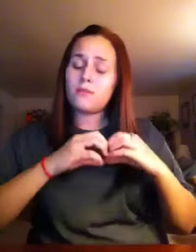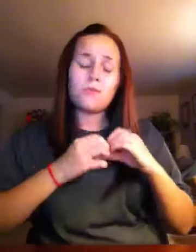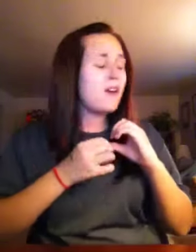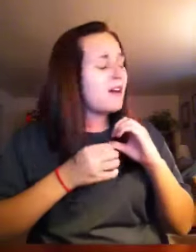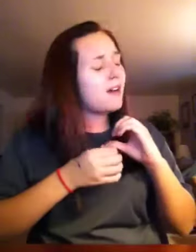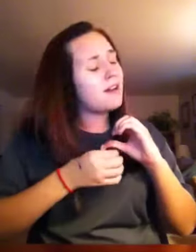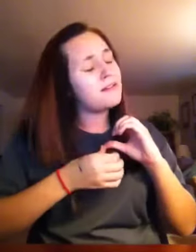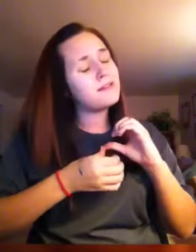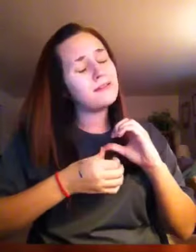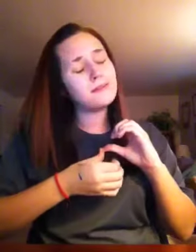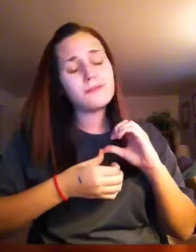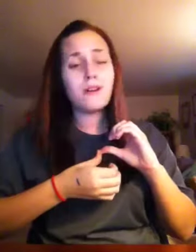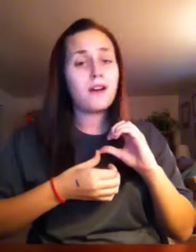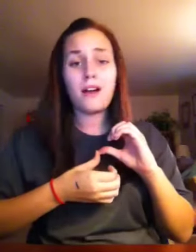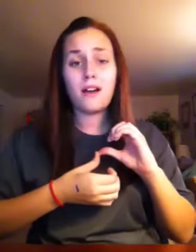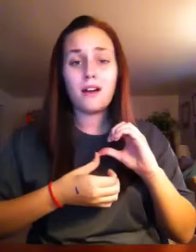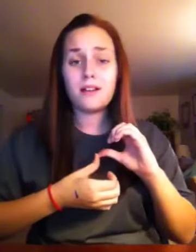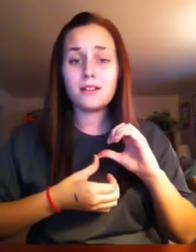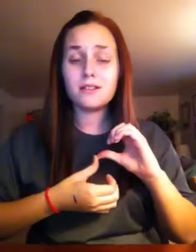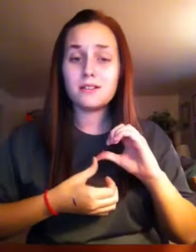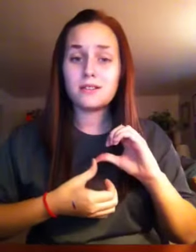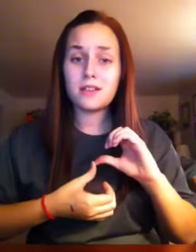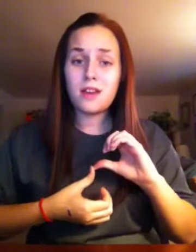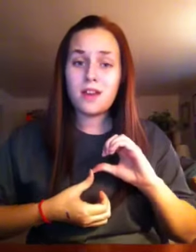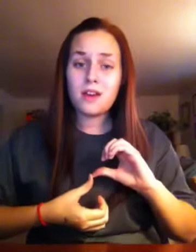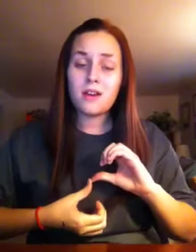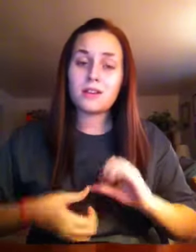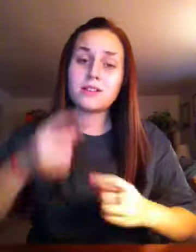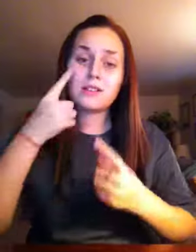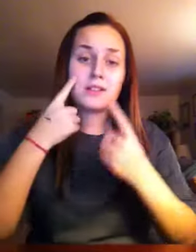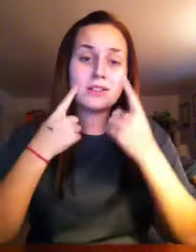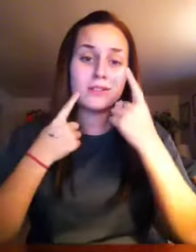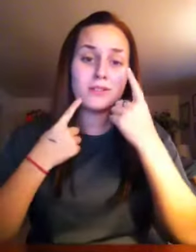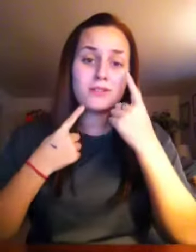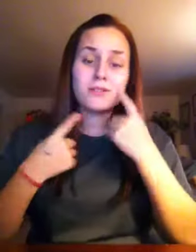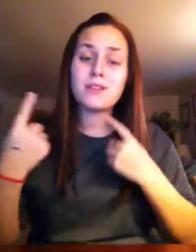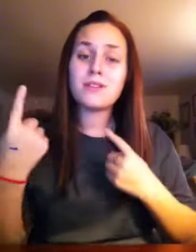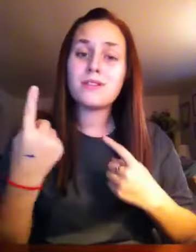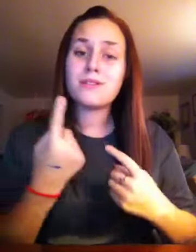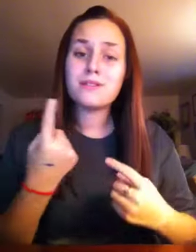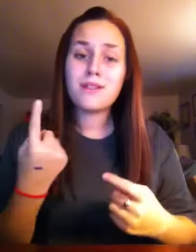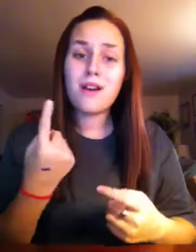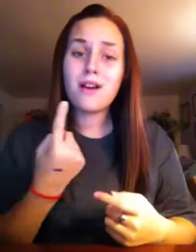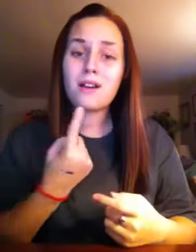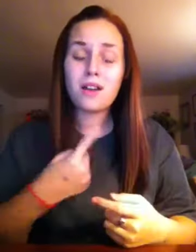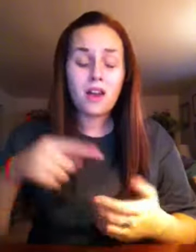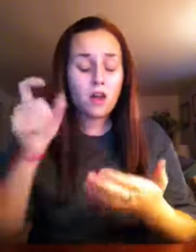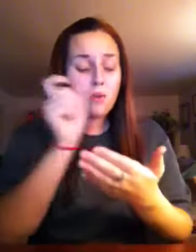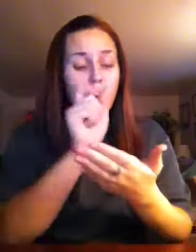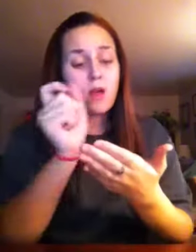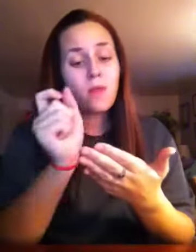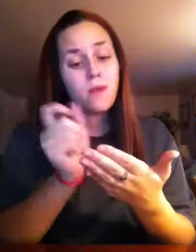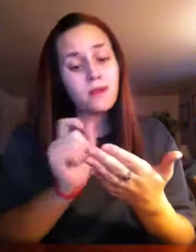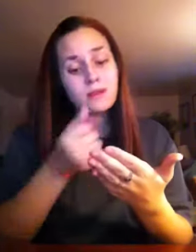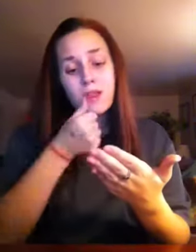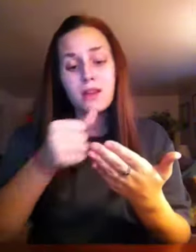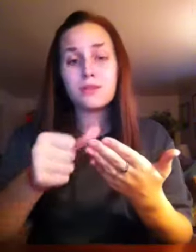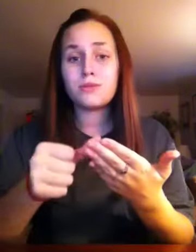breaks my heart I cry these tears in the dark I write these letters